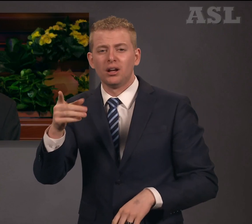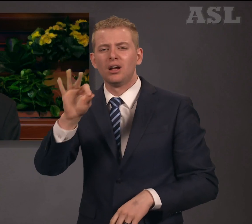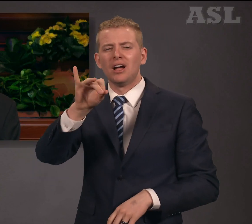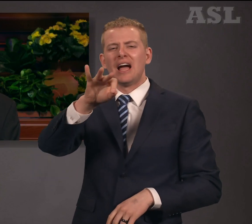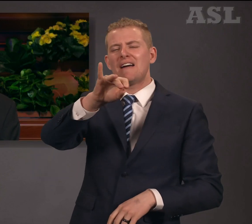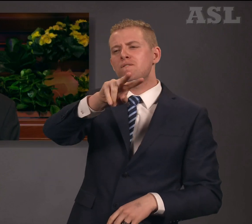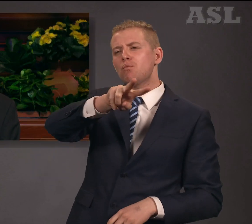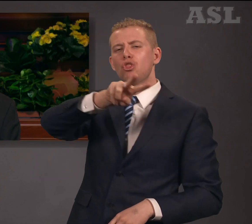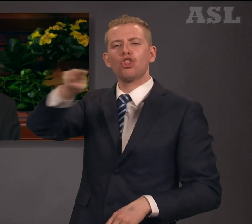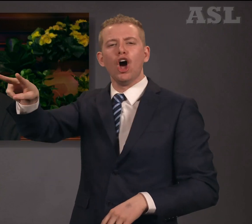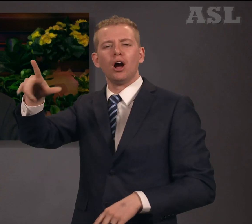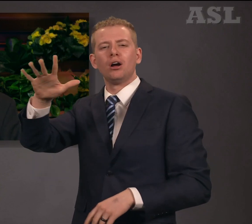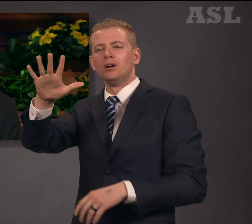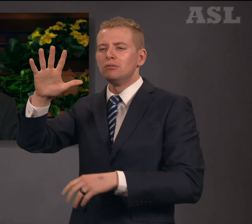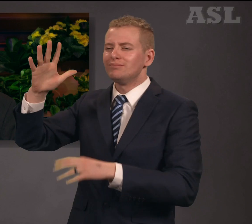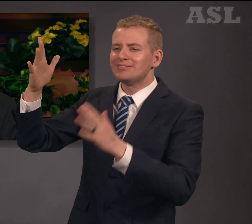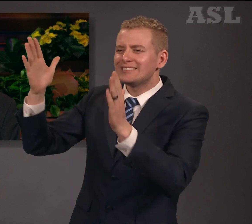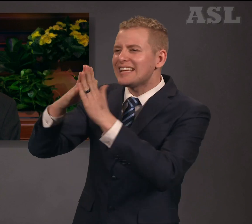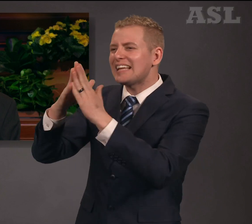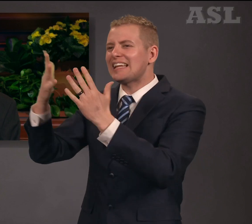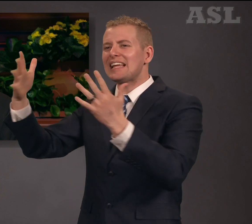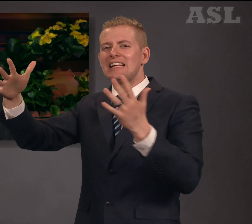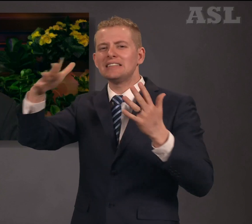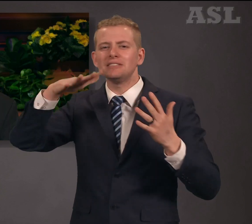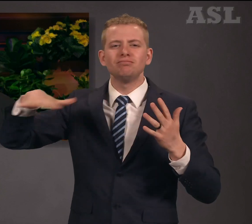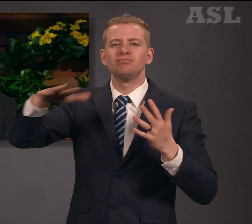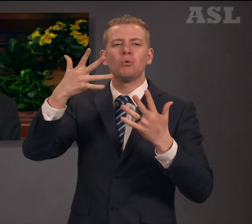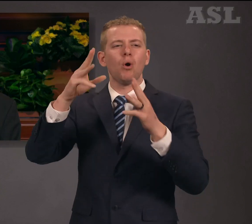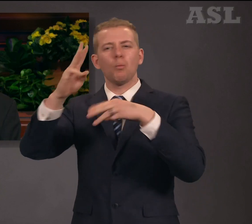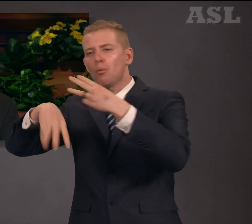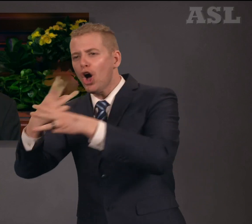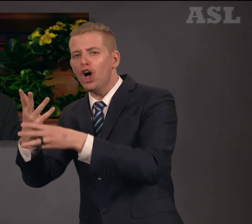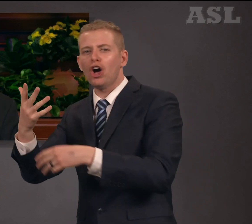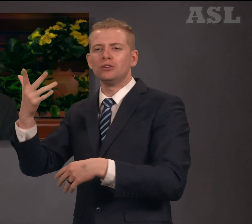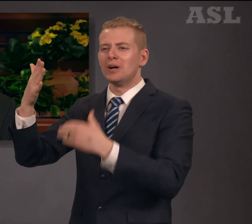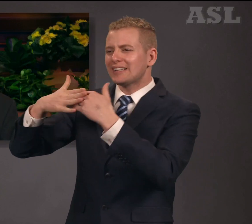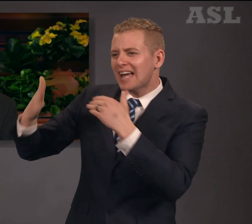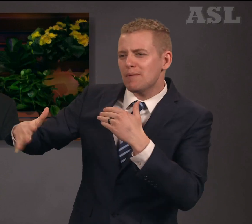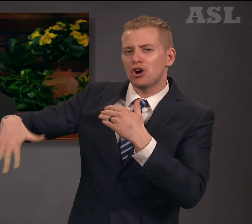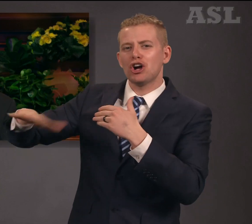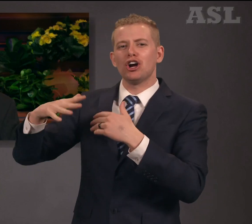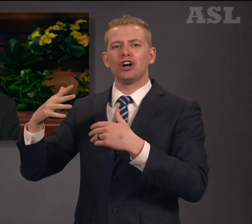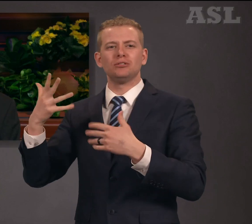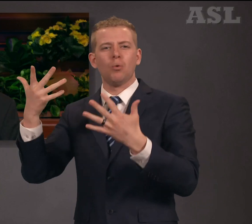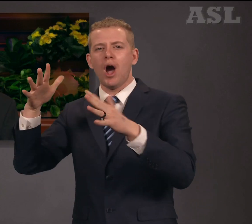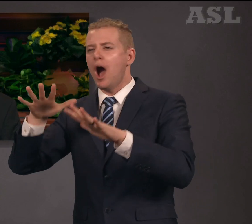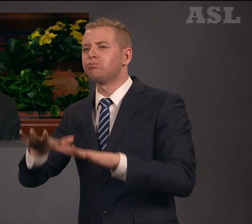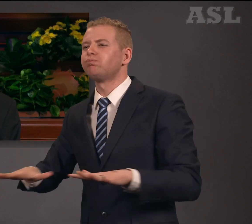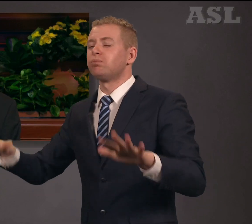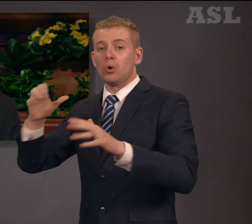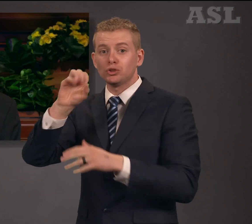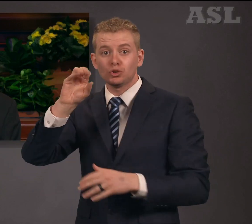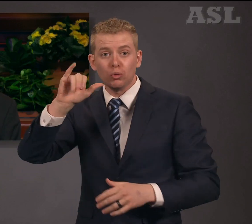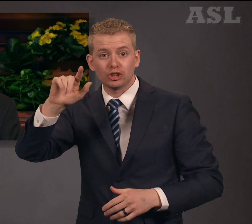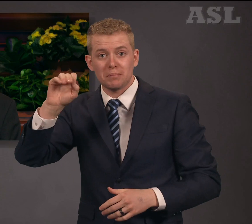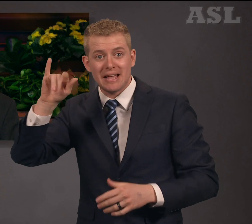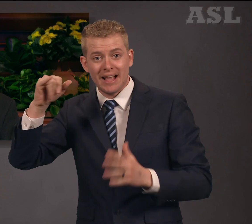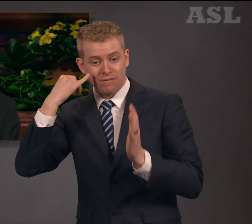Satan's efforts to sow hatred and contention all around us seem to be